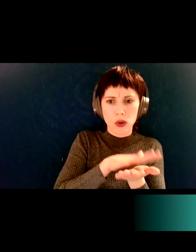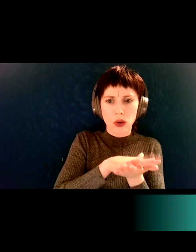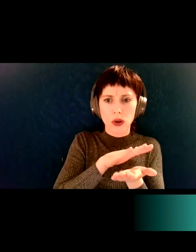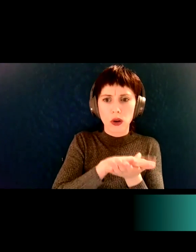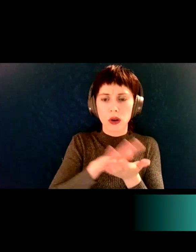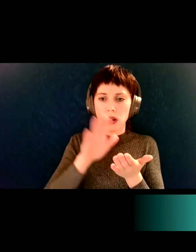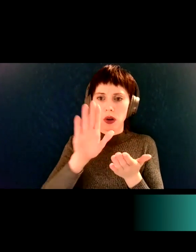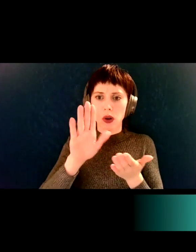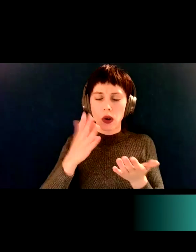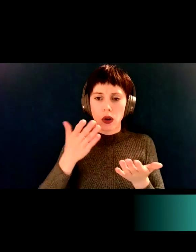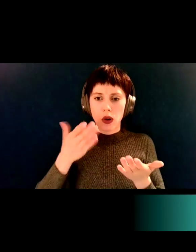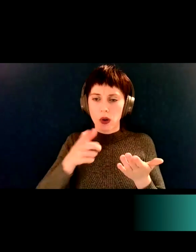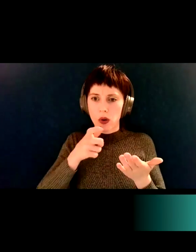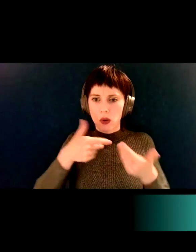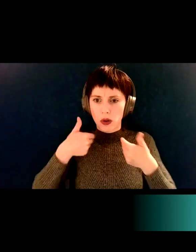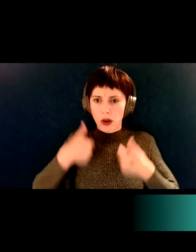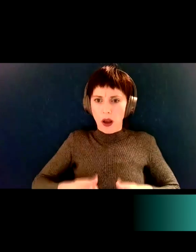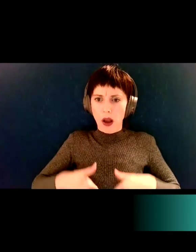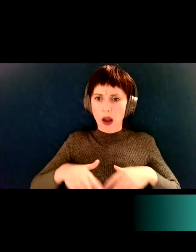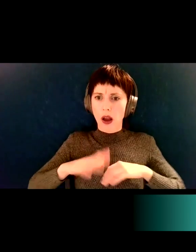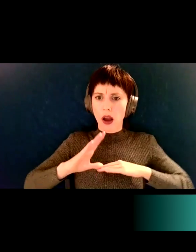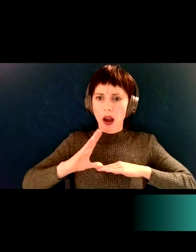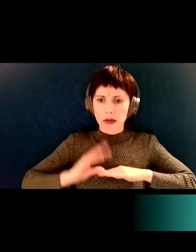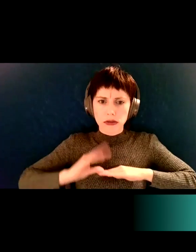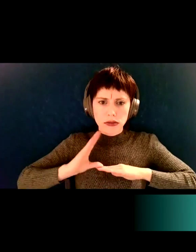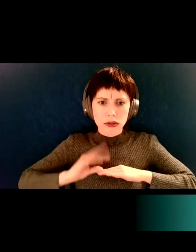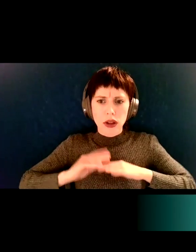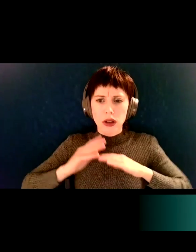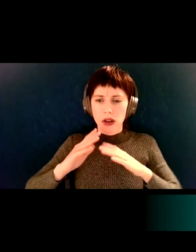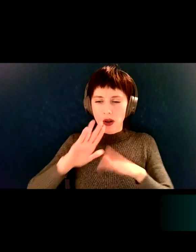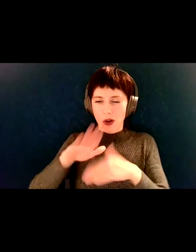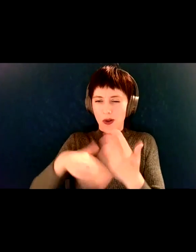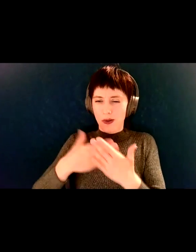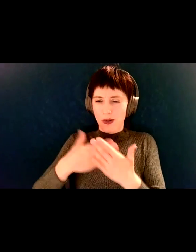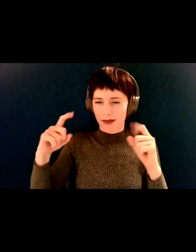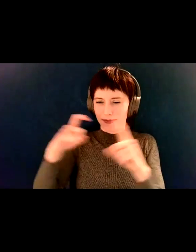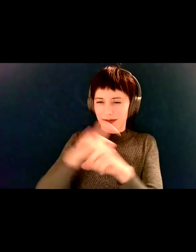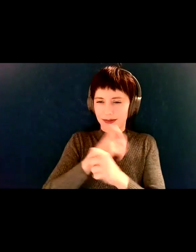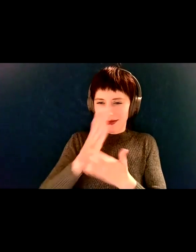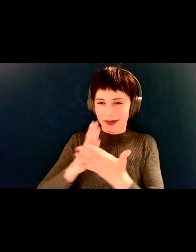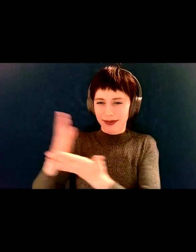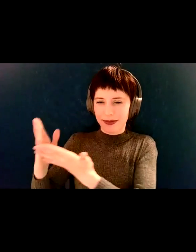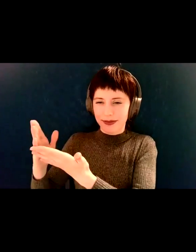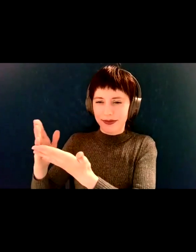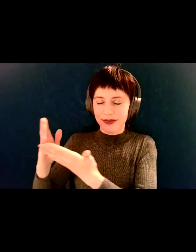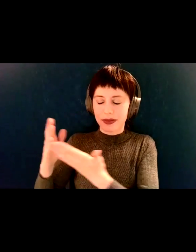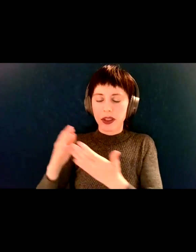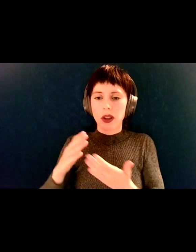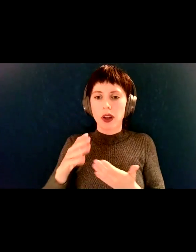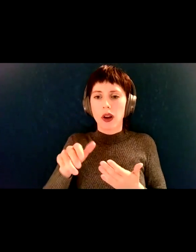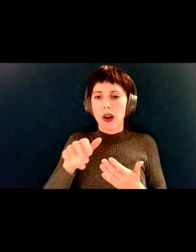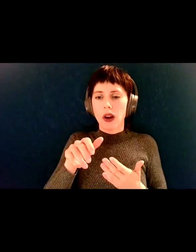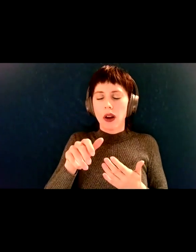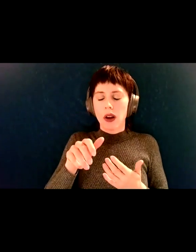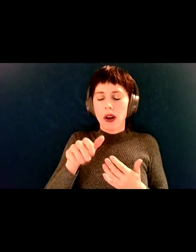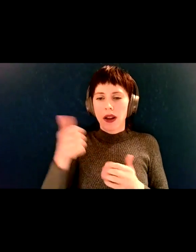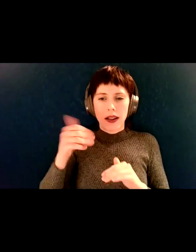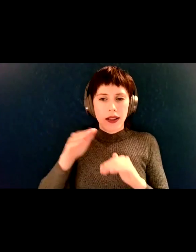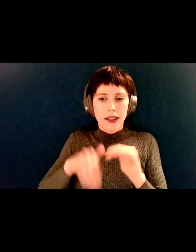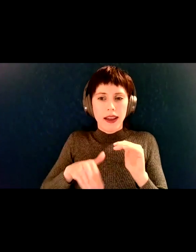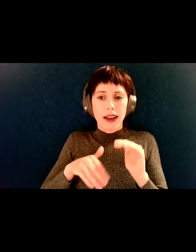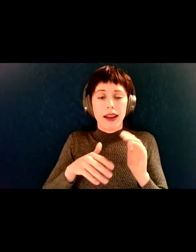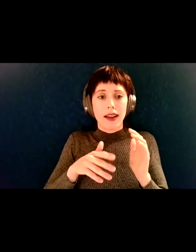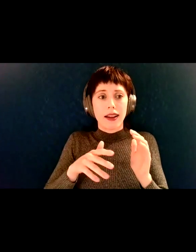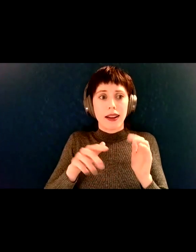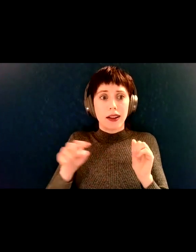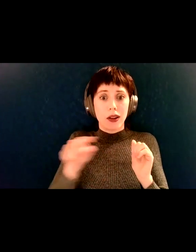and what it means and all those things. So, um, besides just identifying with us, um, once you get into the